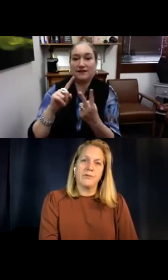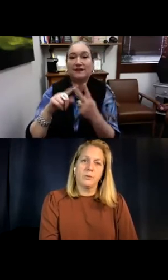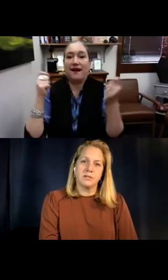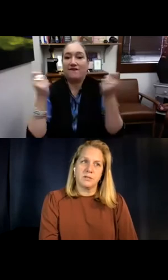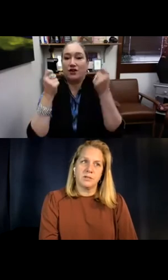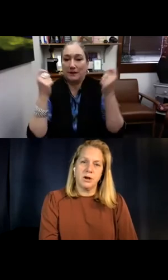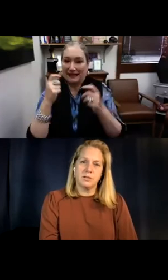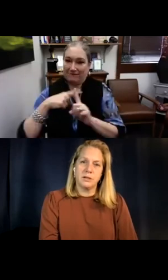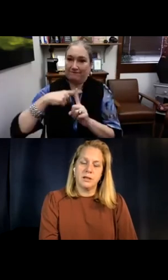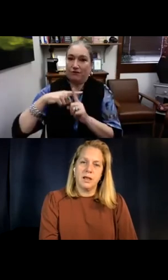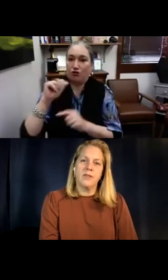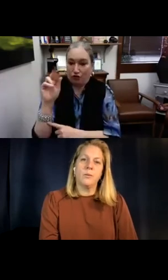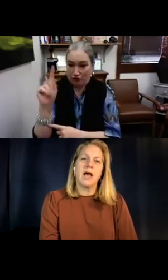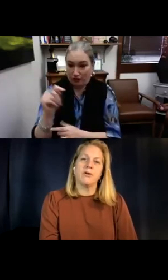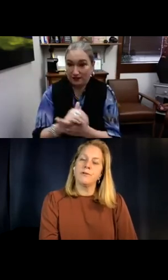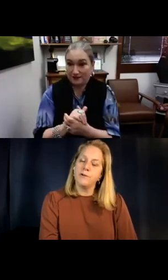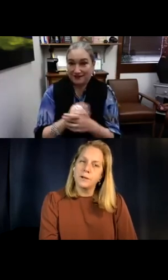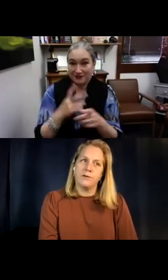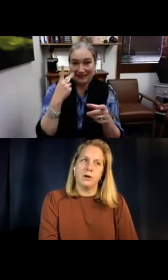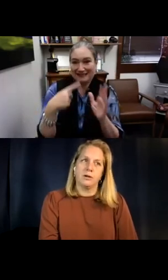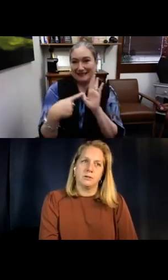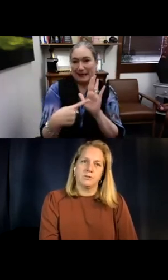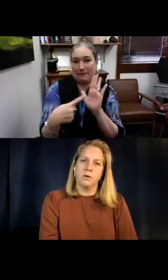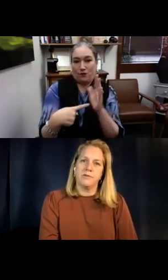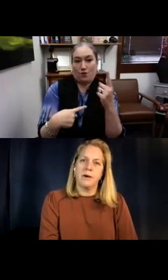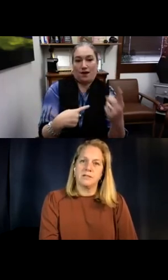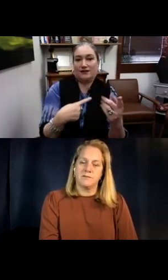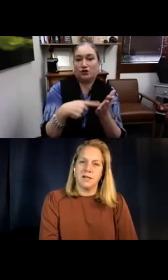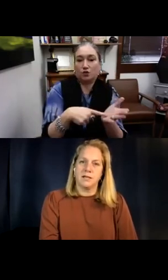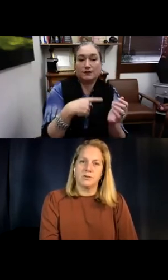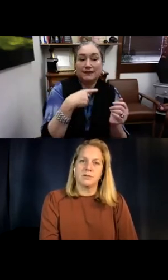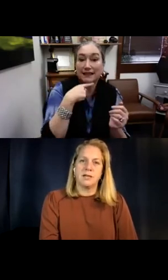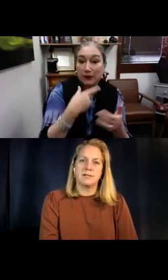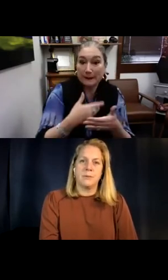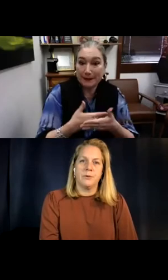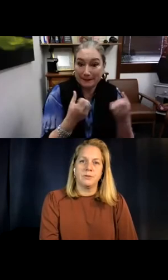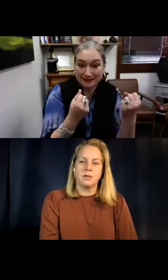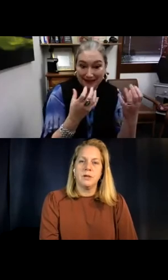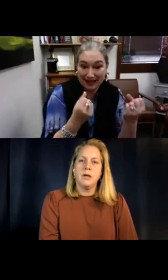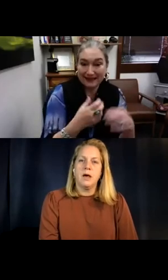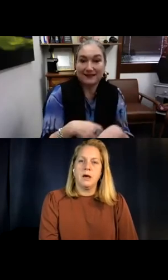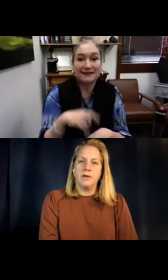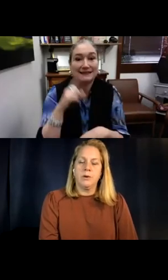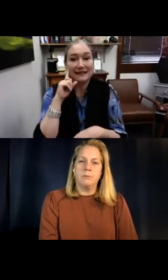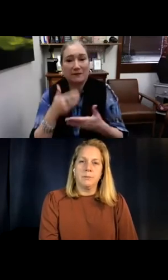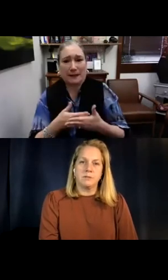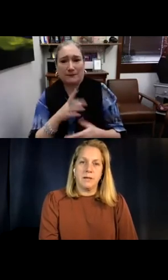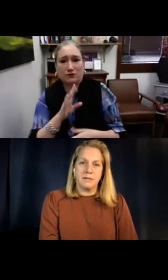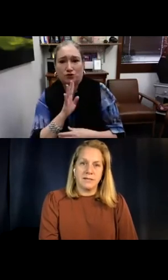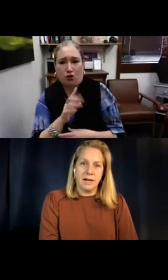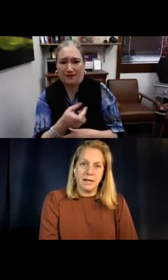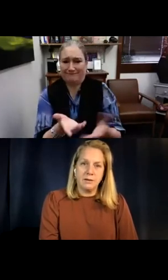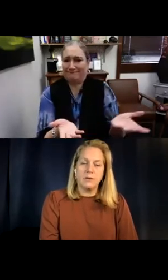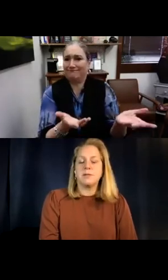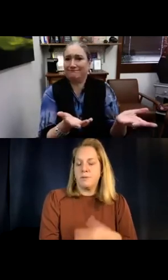We have our resistance art and then we have our affirmative art. So more of the positive side. So you'll see examples of a hearing baby